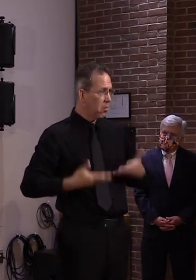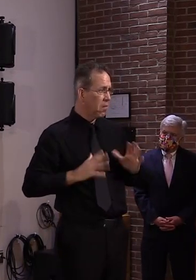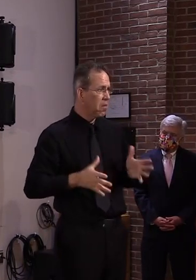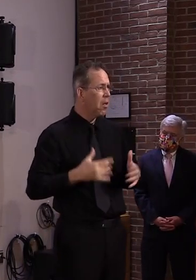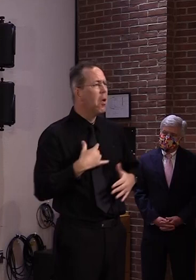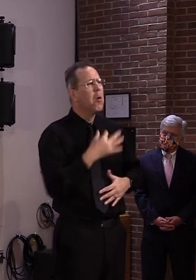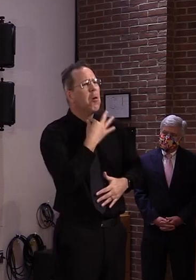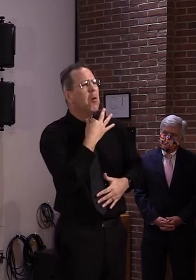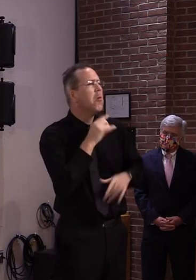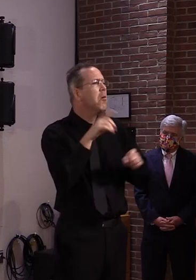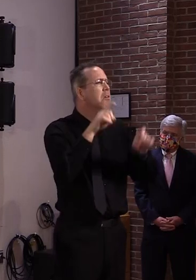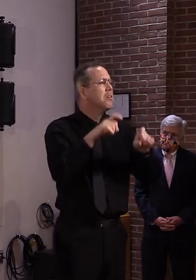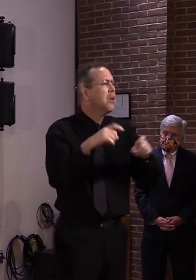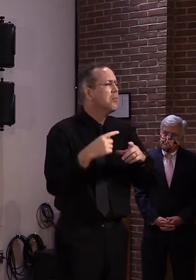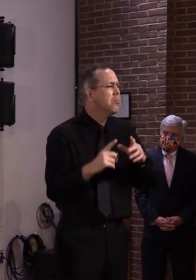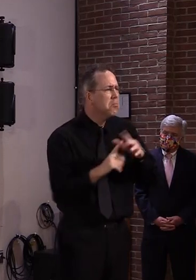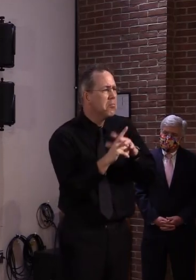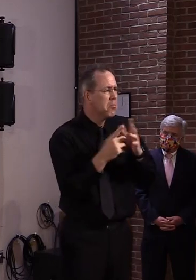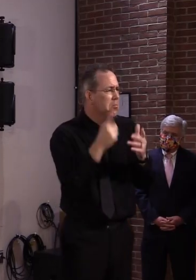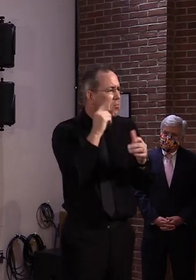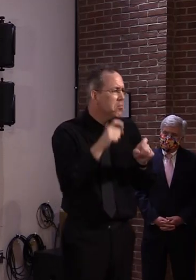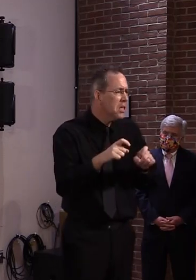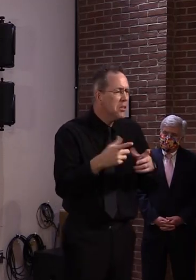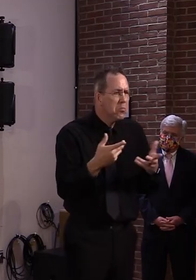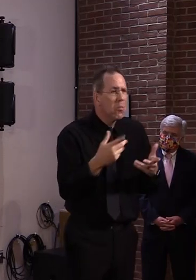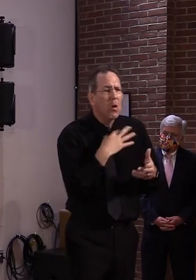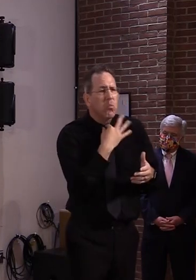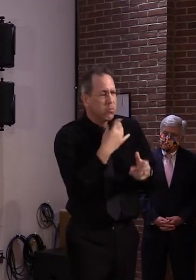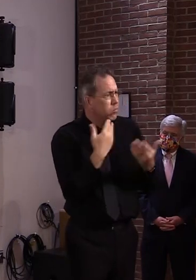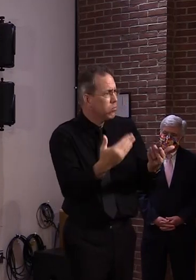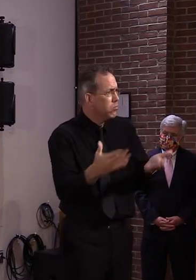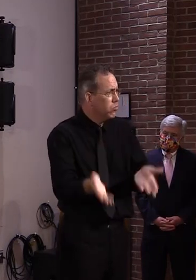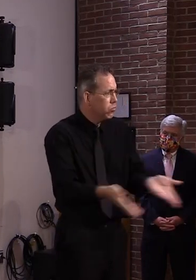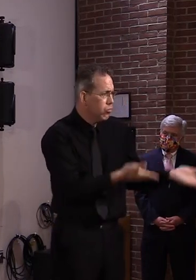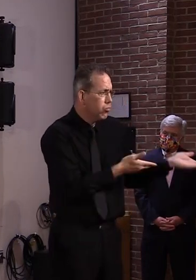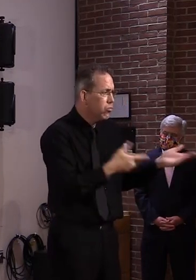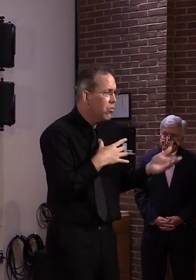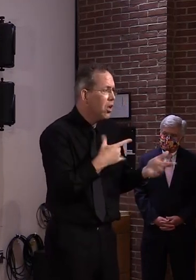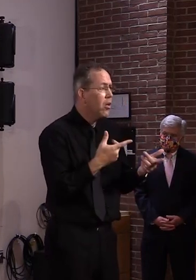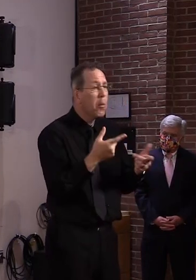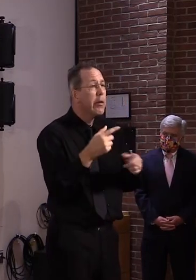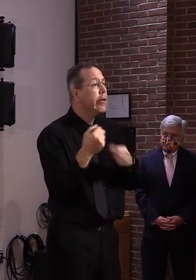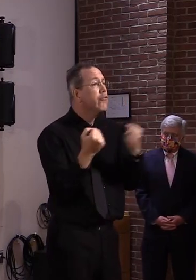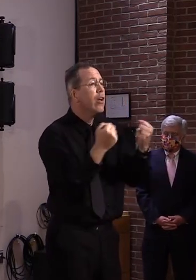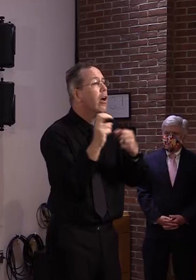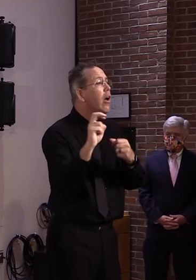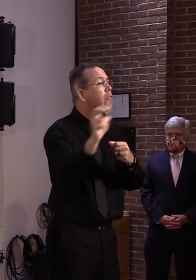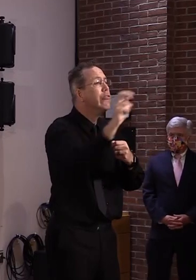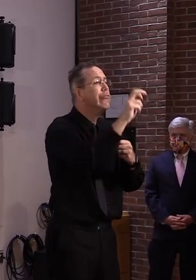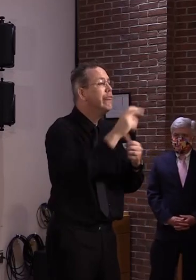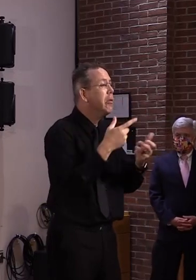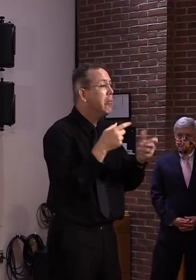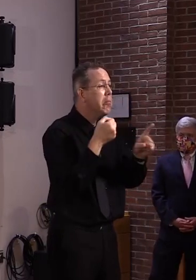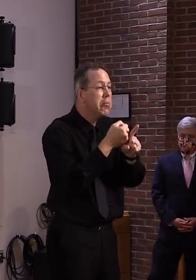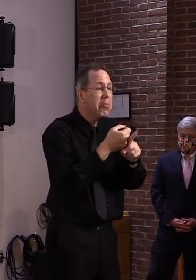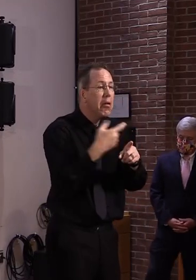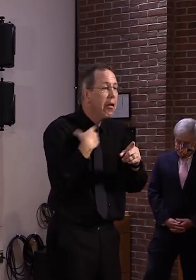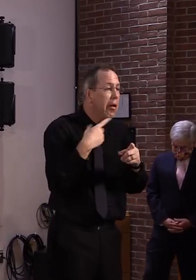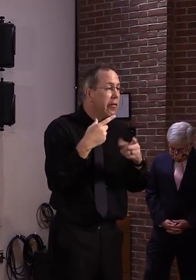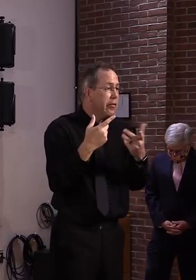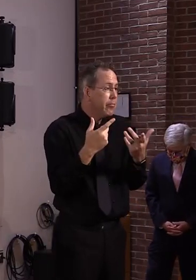that person may just want to know, or that person may be a traveler who wants to, on day seven, try to